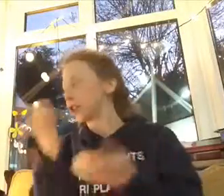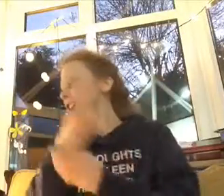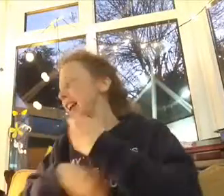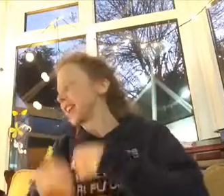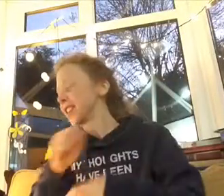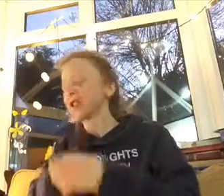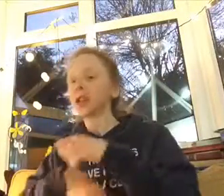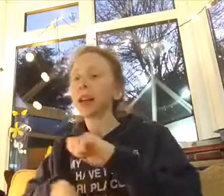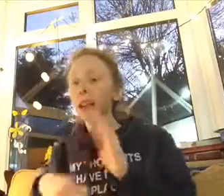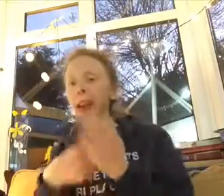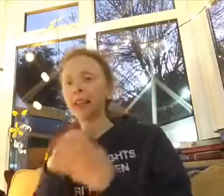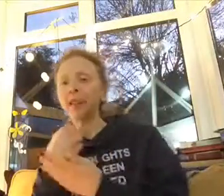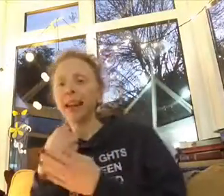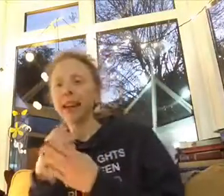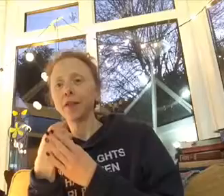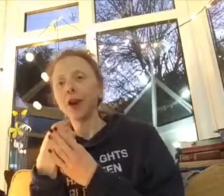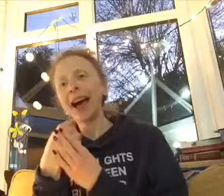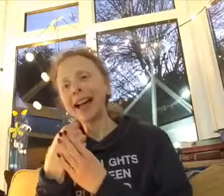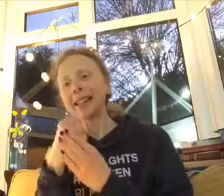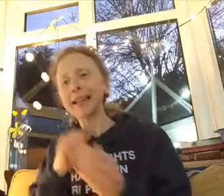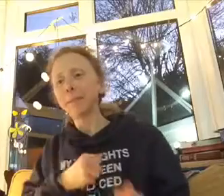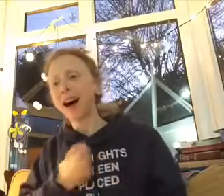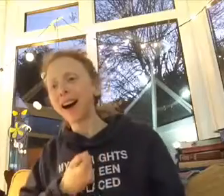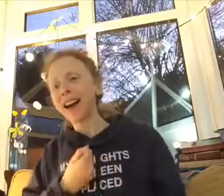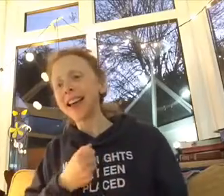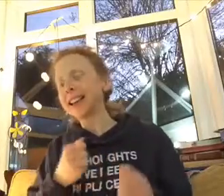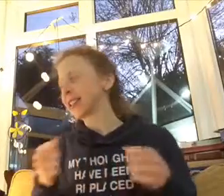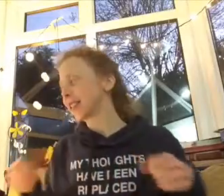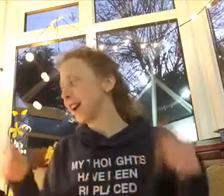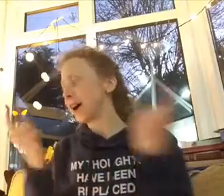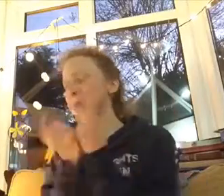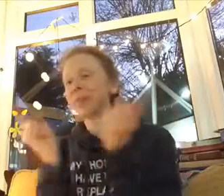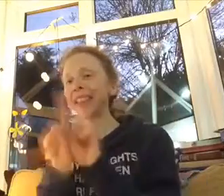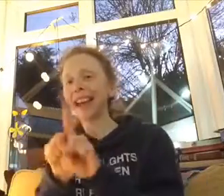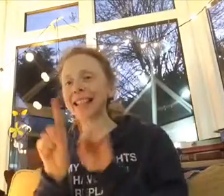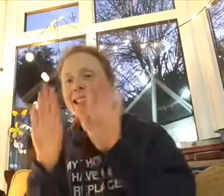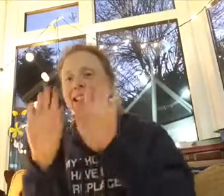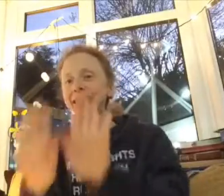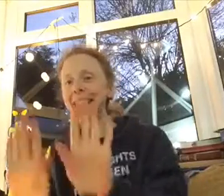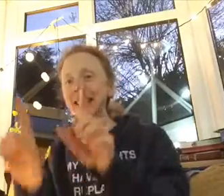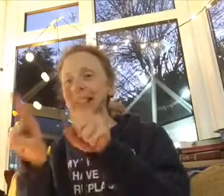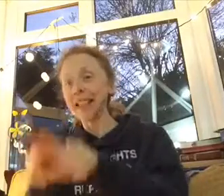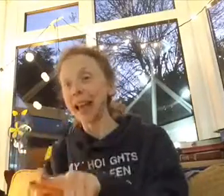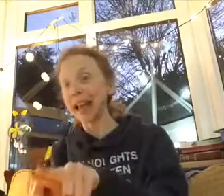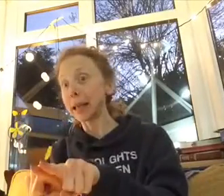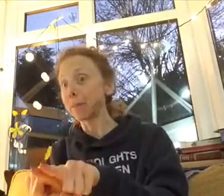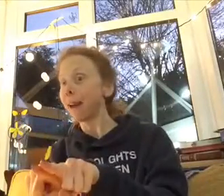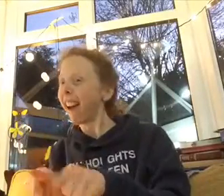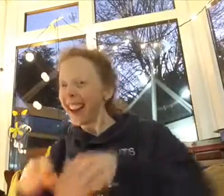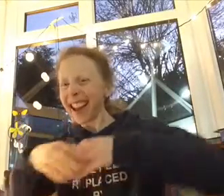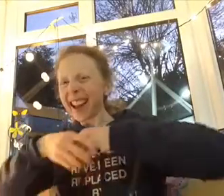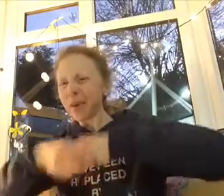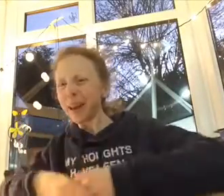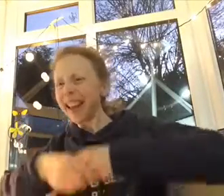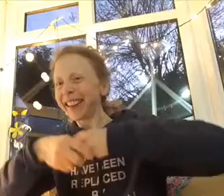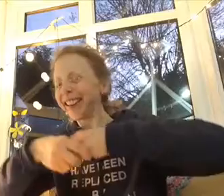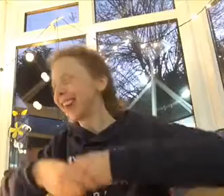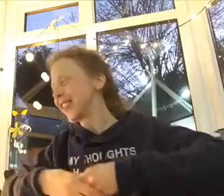change like the feel of your hand in mine some things stay the same like how we get along